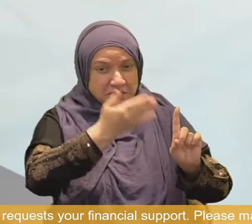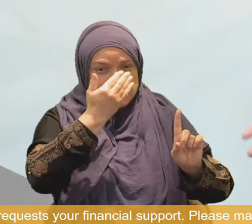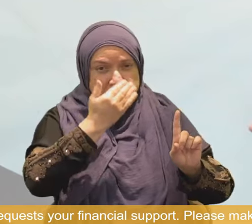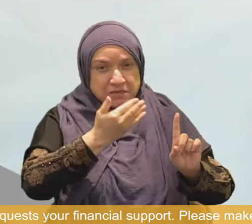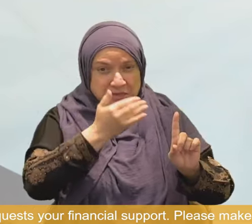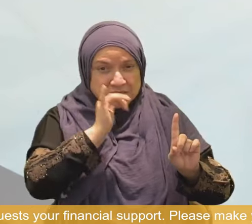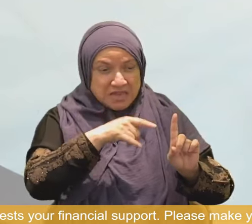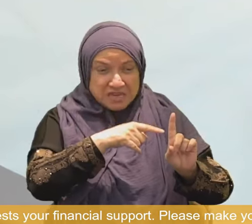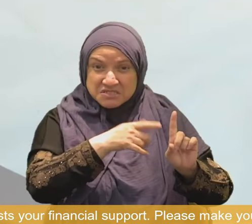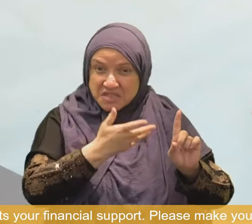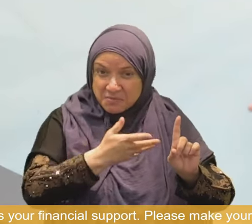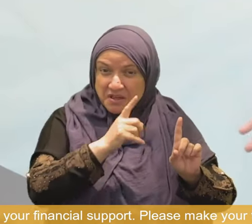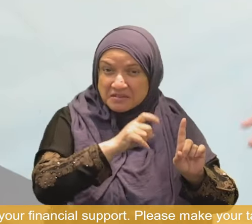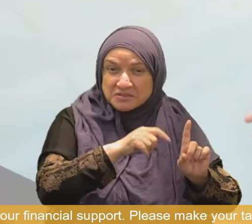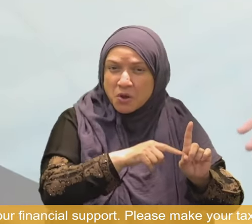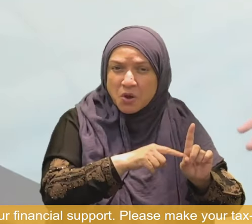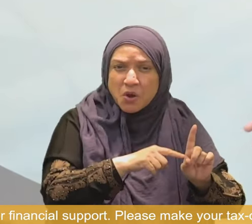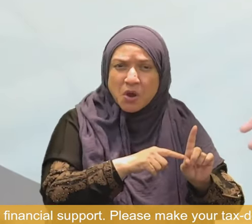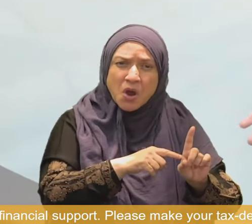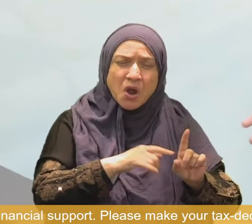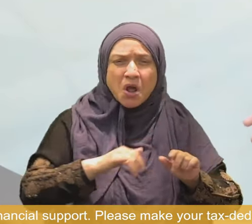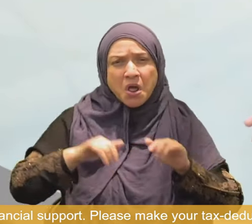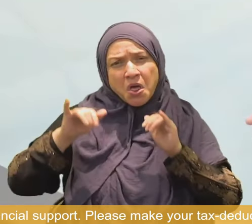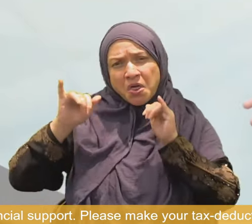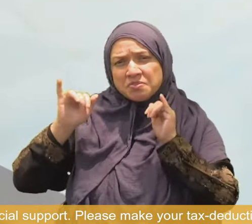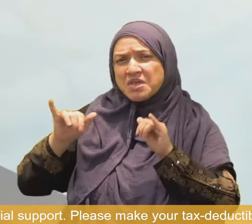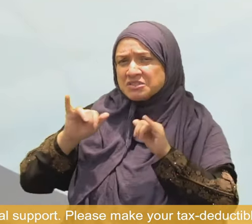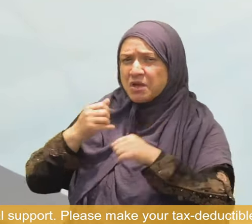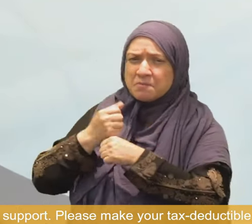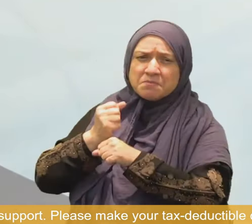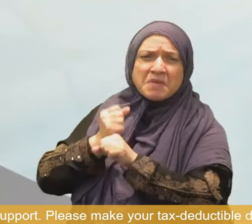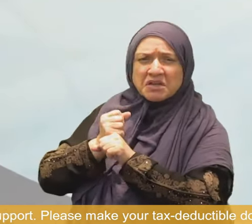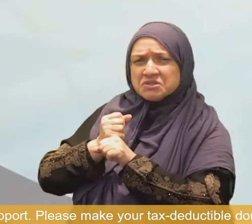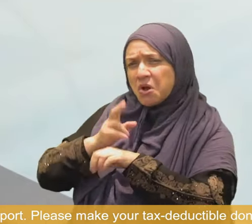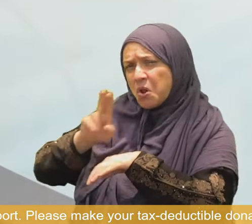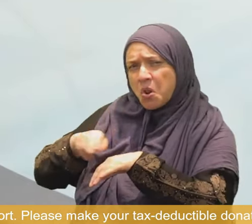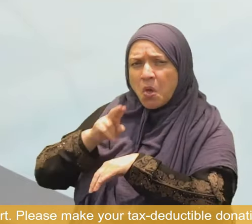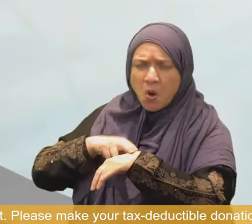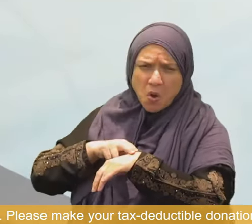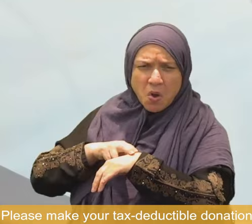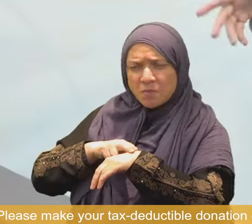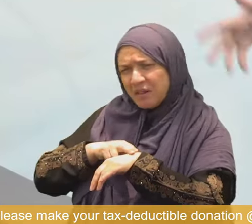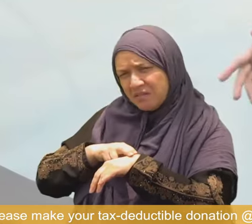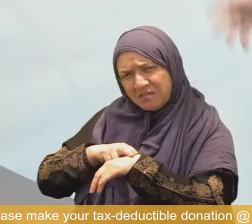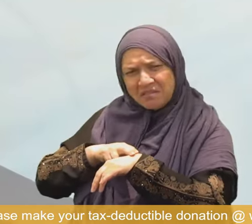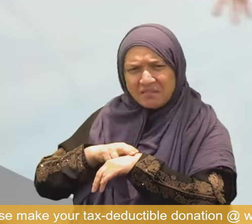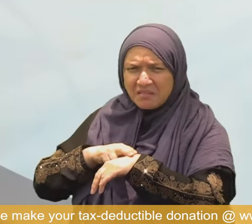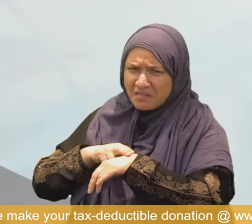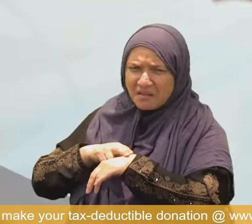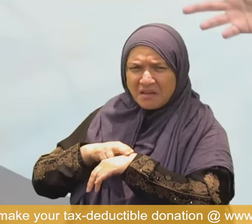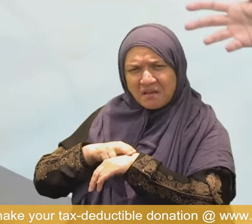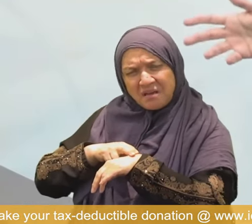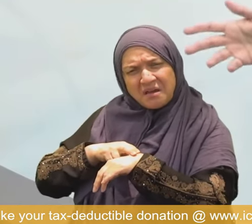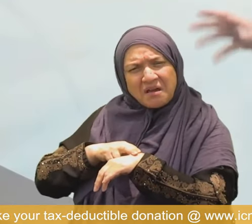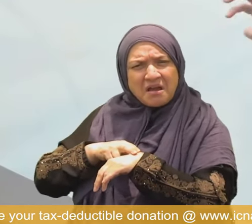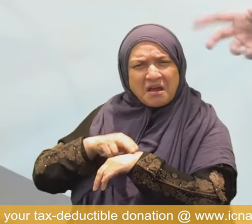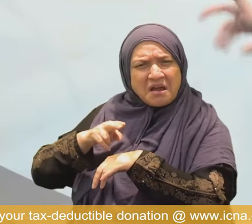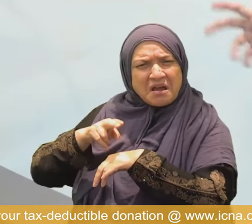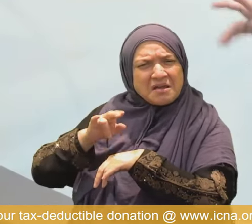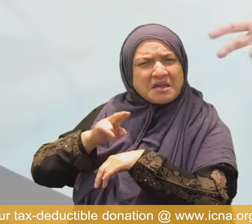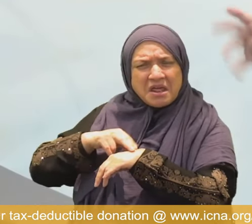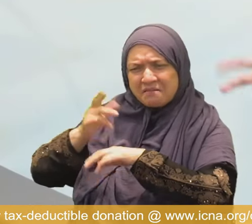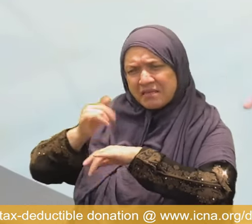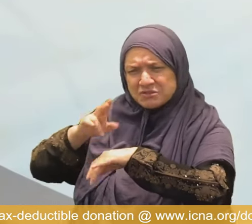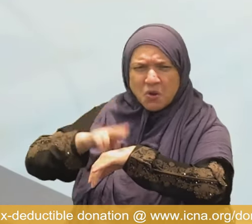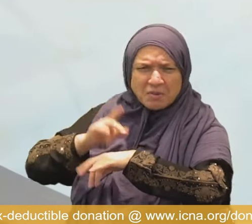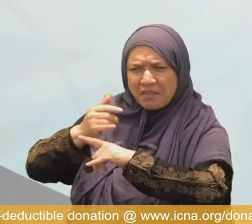exactly my chemistry. That's my chemical definition. But we know when you are asking about Asif Hirani or Fulan, Fulan, you